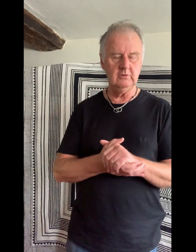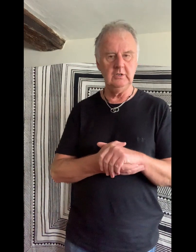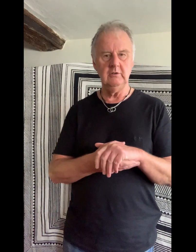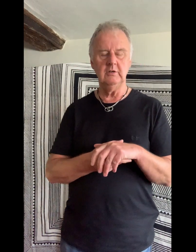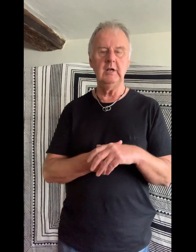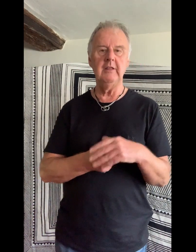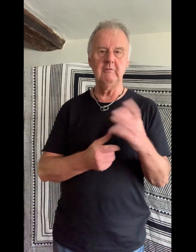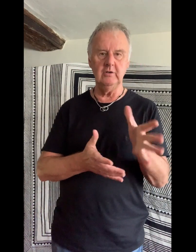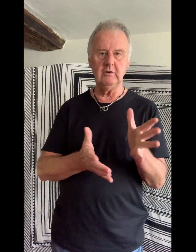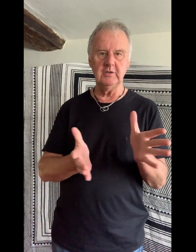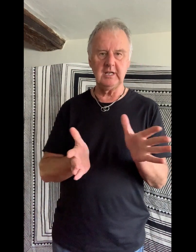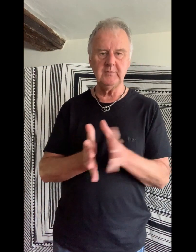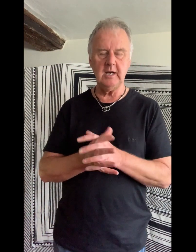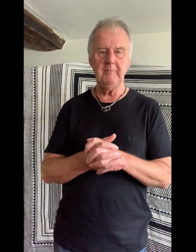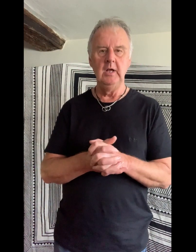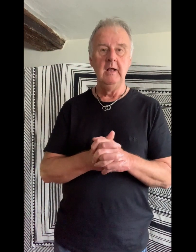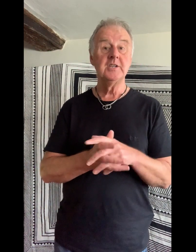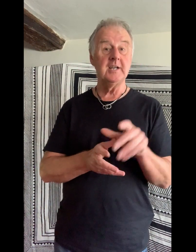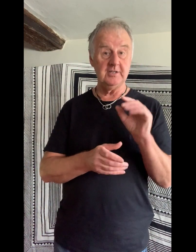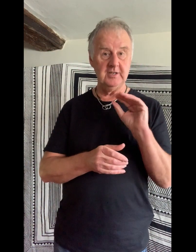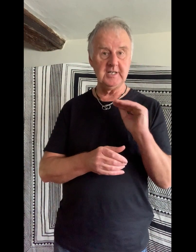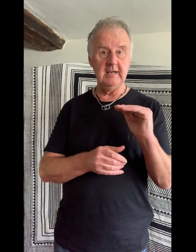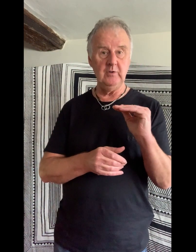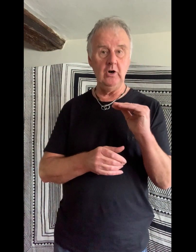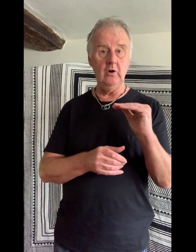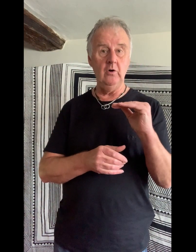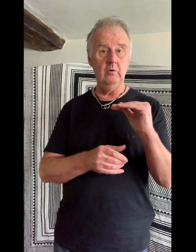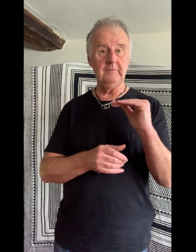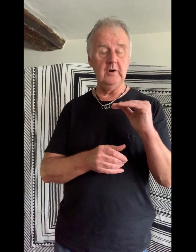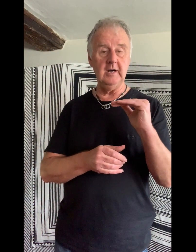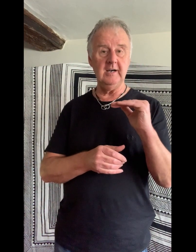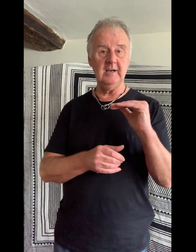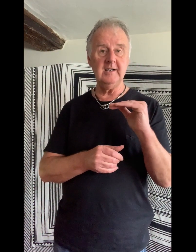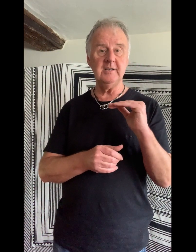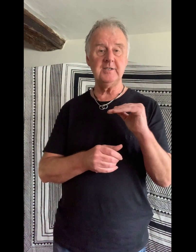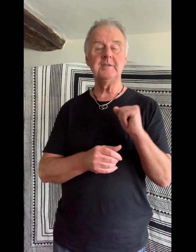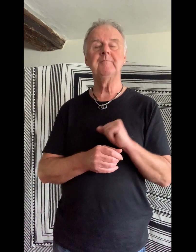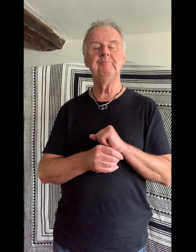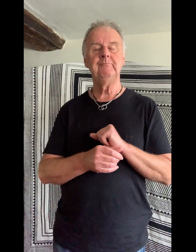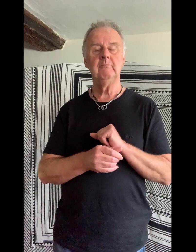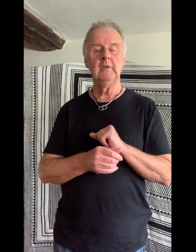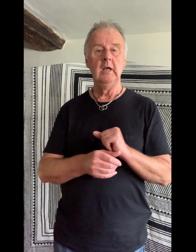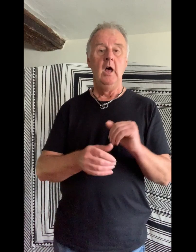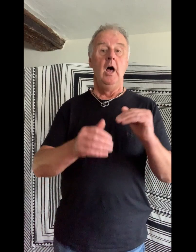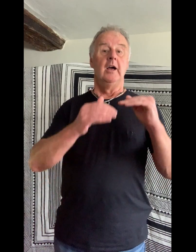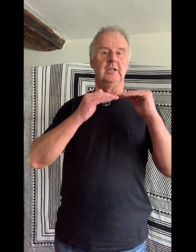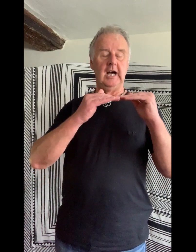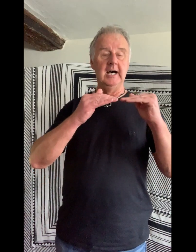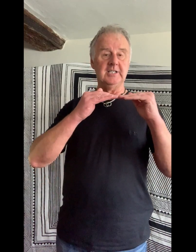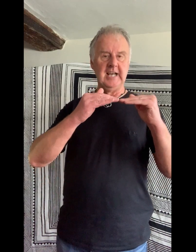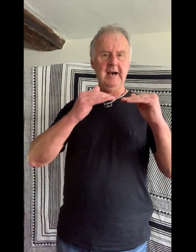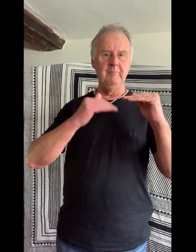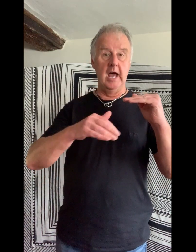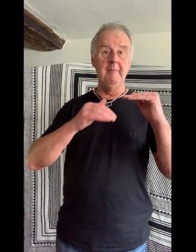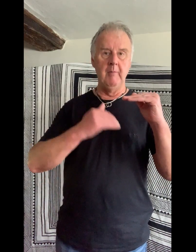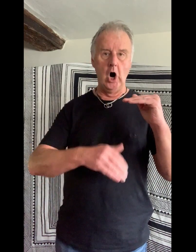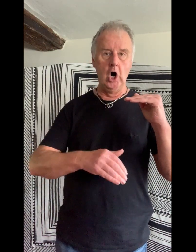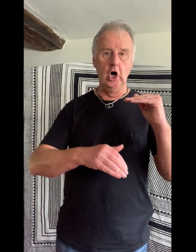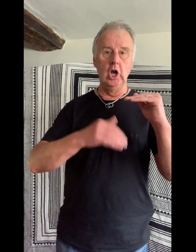And the real chorus comes up. Starts on the same note for us. God damn them all,